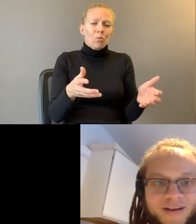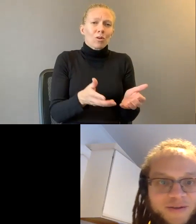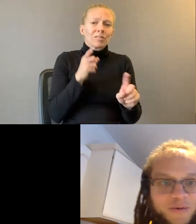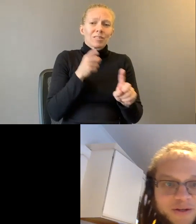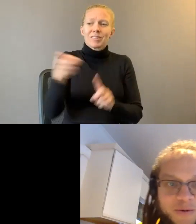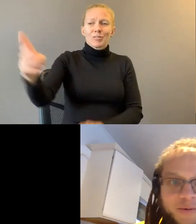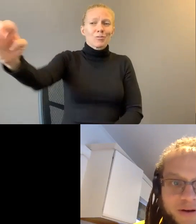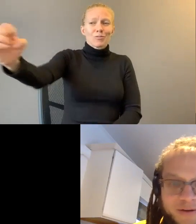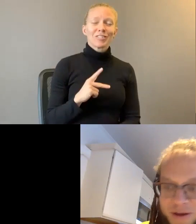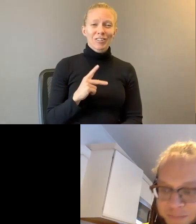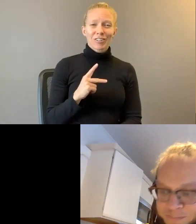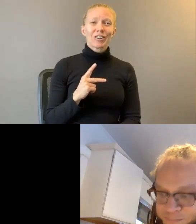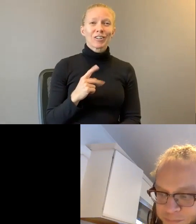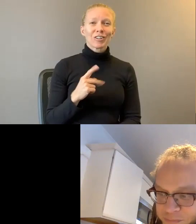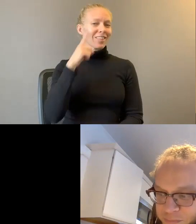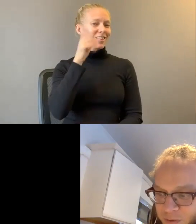in 2021.